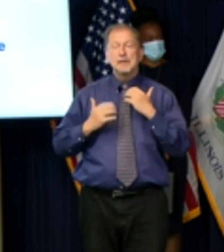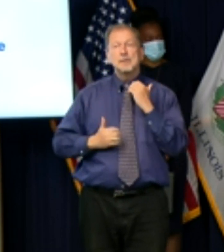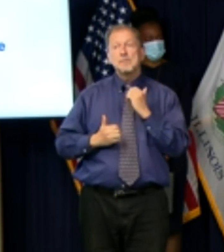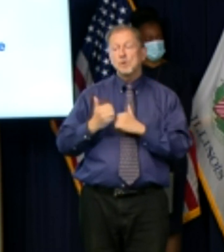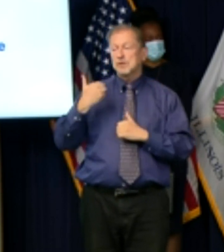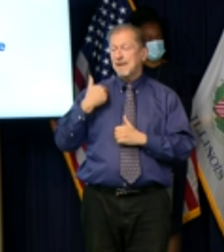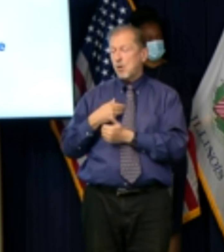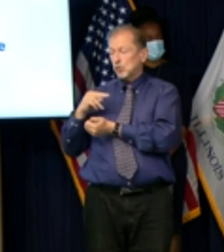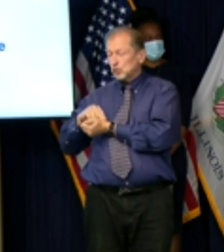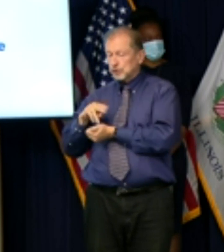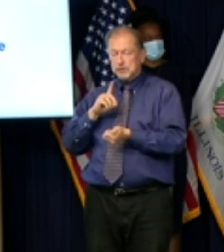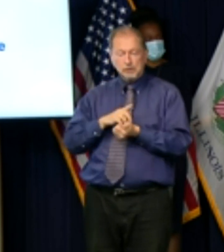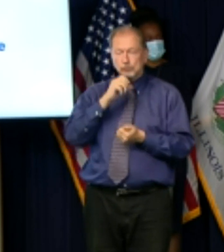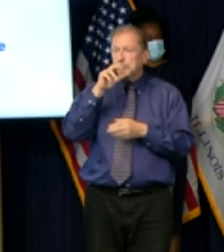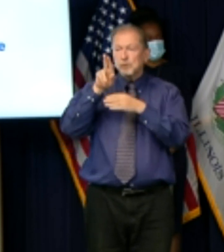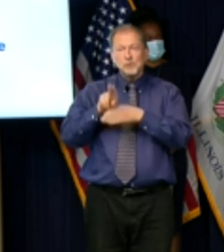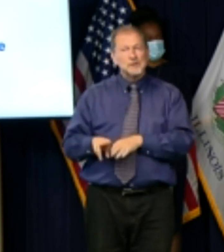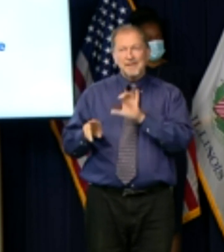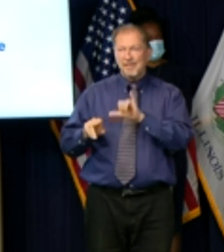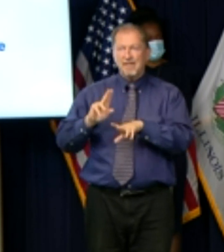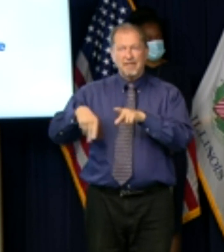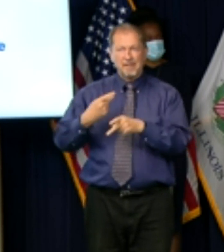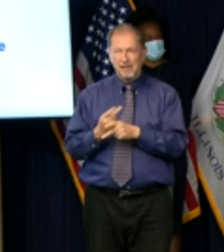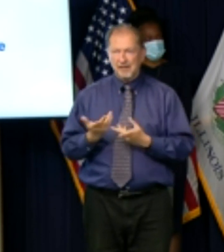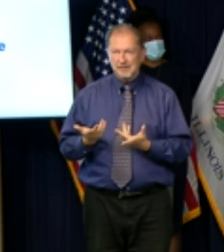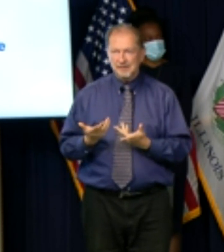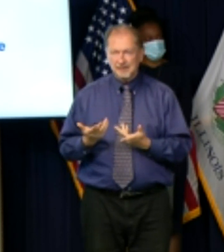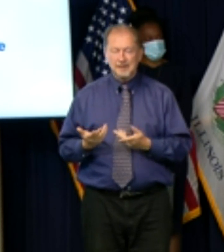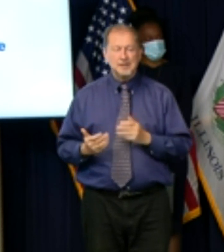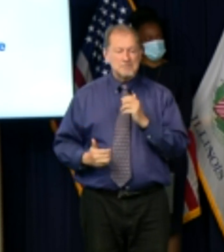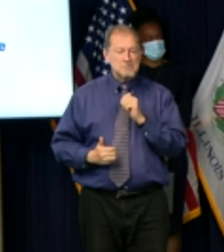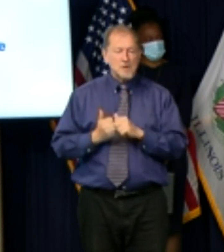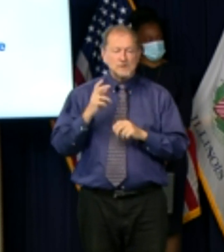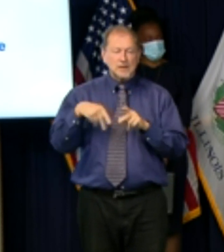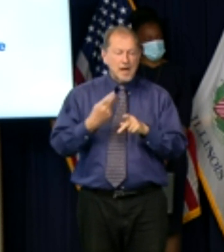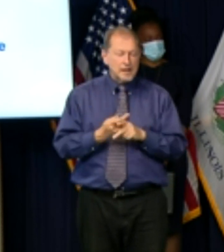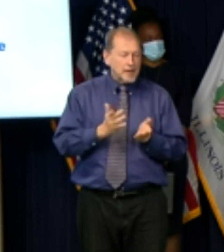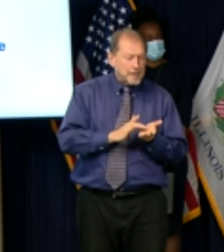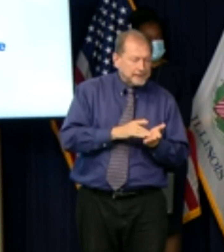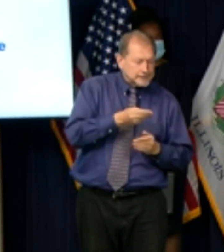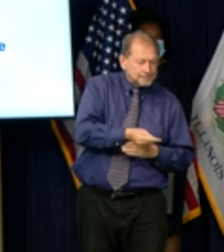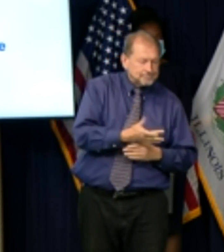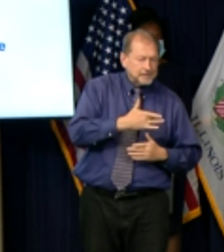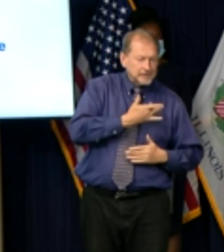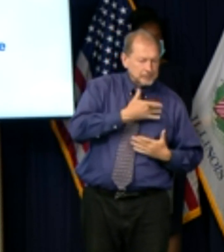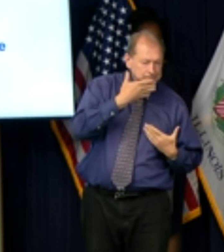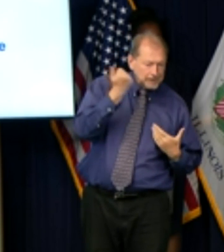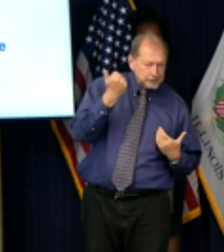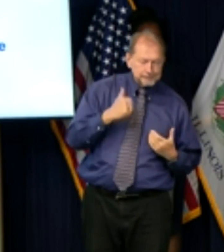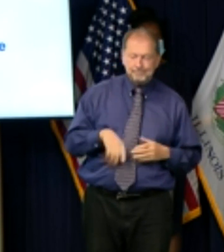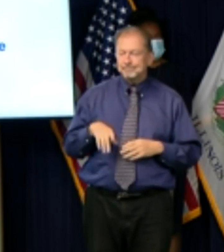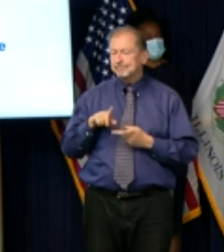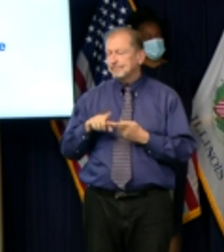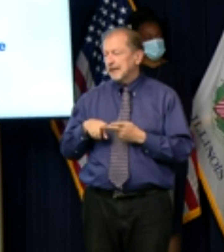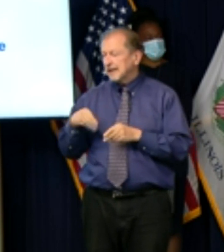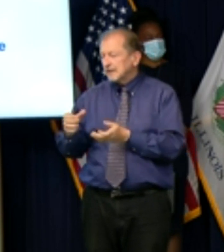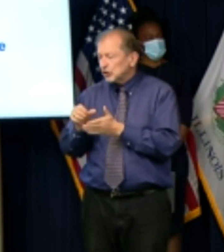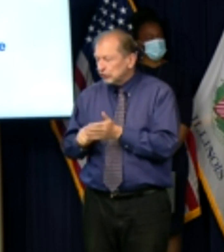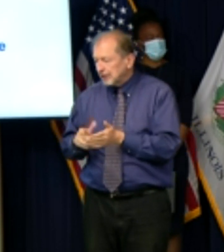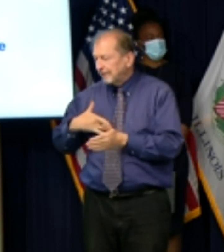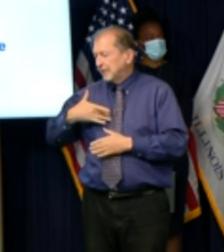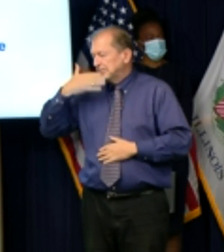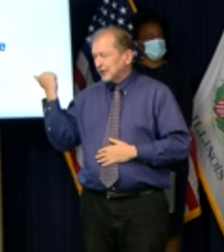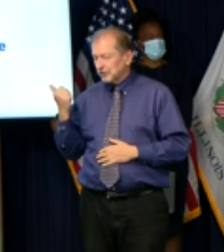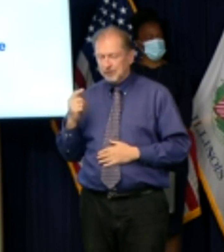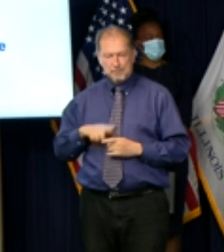colleagues are used to seeing uh not to mention that even some of our own colleagues have come down with the illness and we've